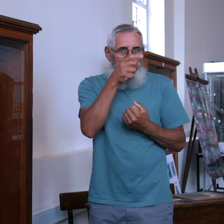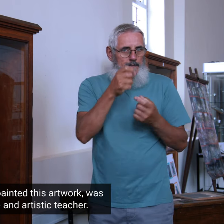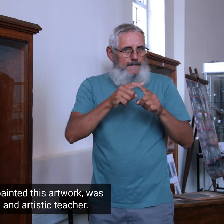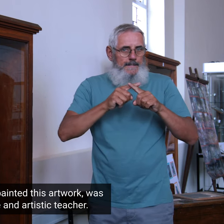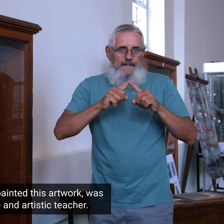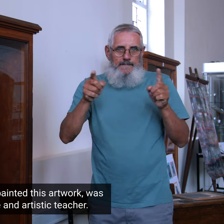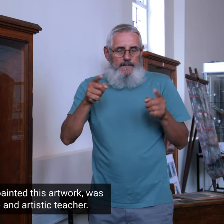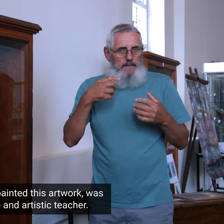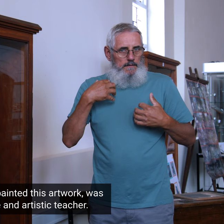They're fascinating.